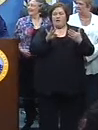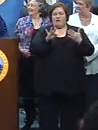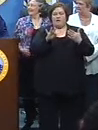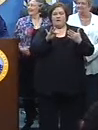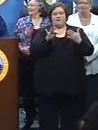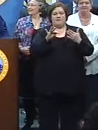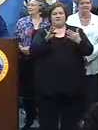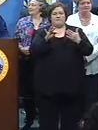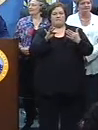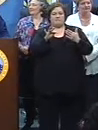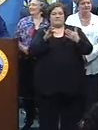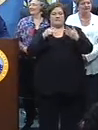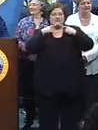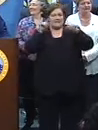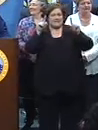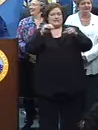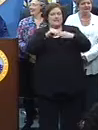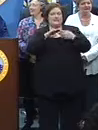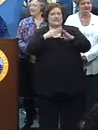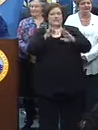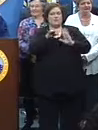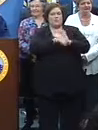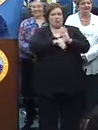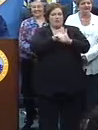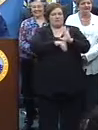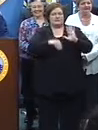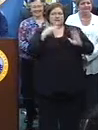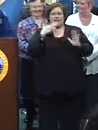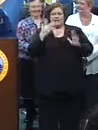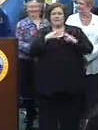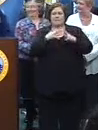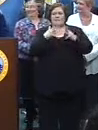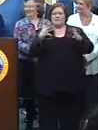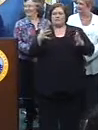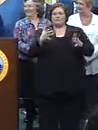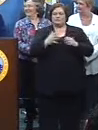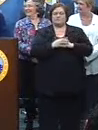and structure within the city of New Orleans. So thank you very much.